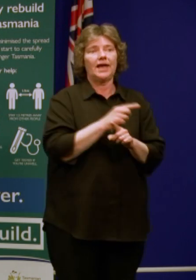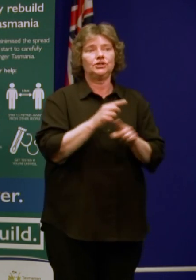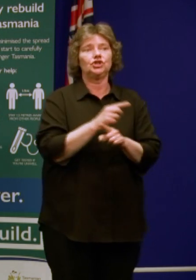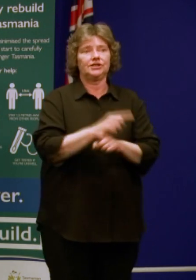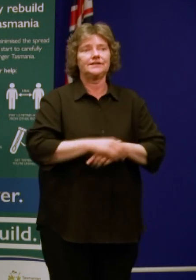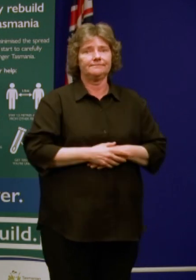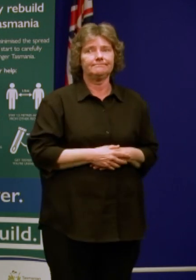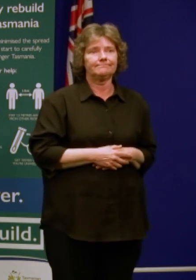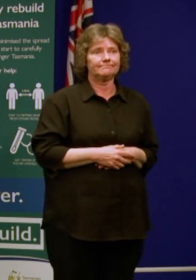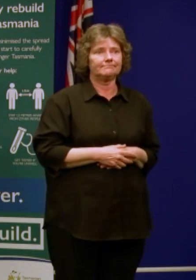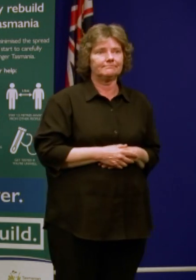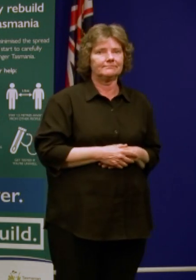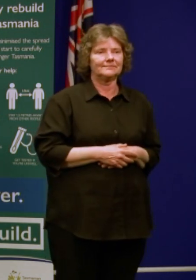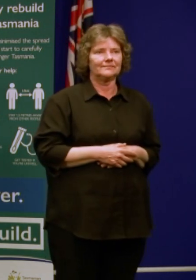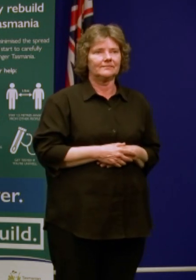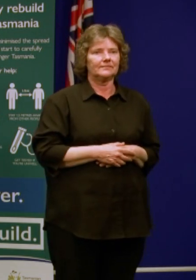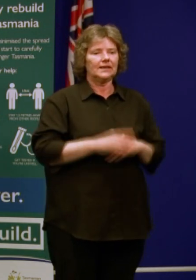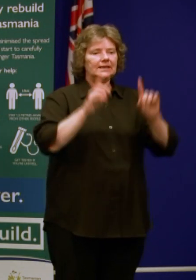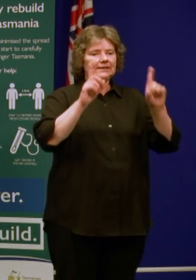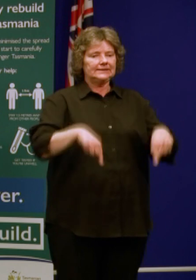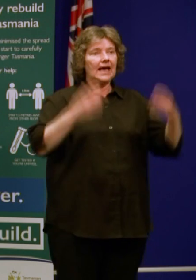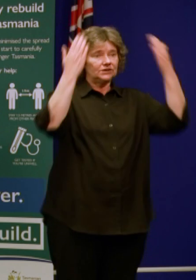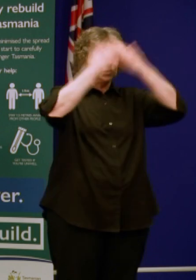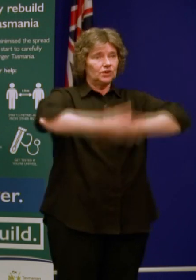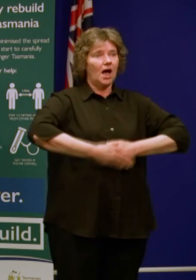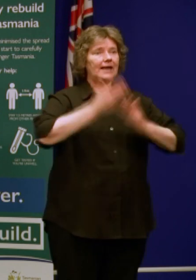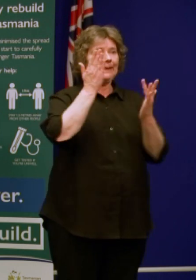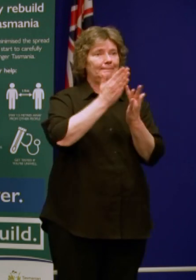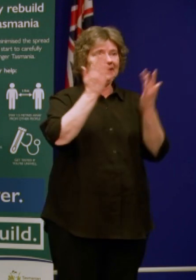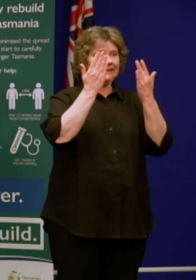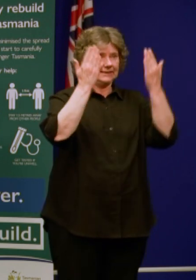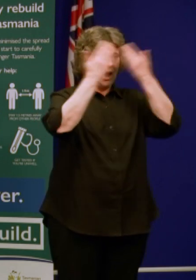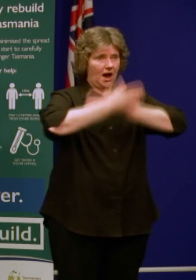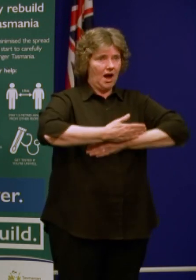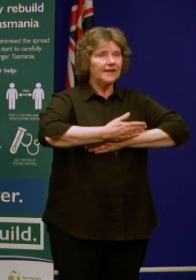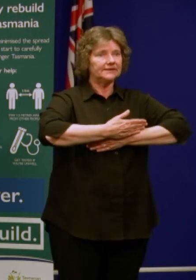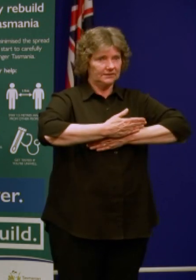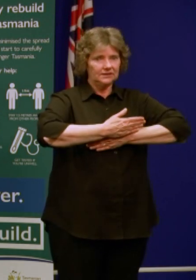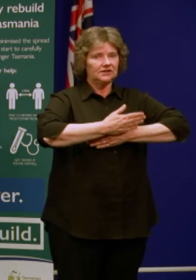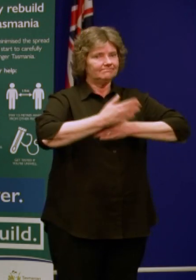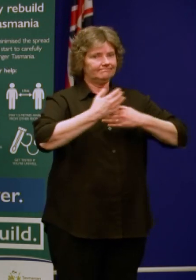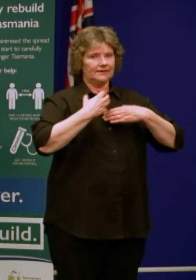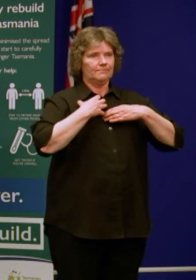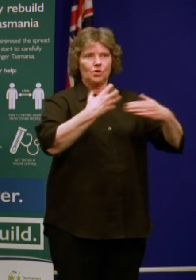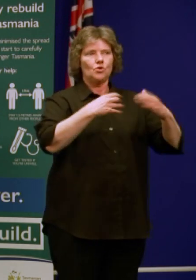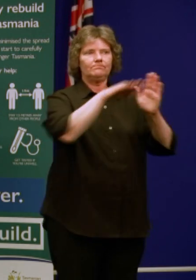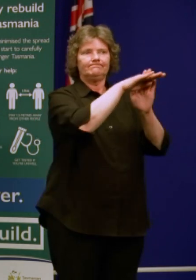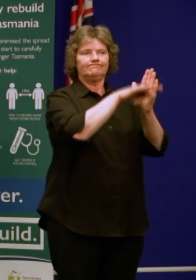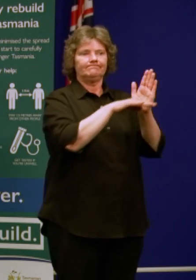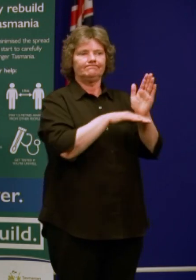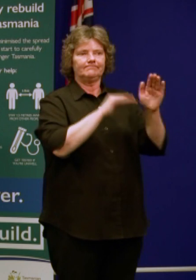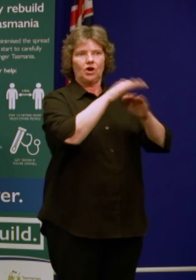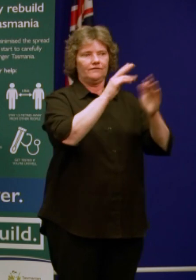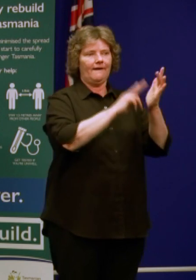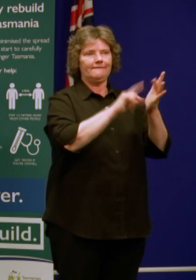As of midnight tonight, will put in place additional restrictions on Victorian travellers, as I've said, effective